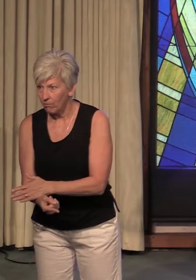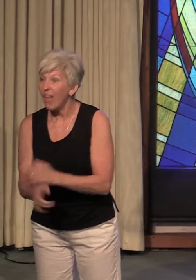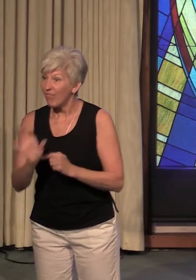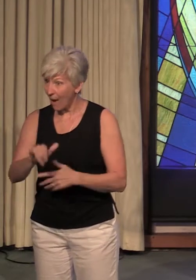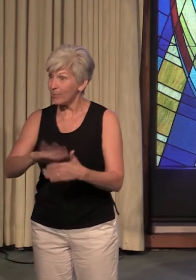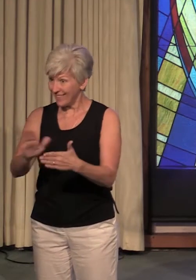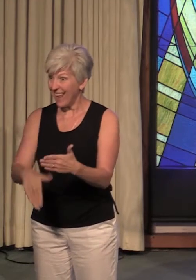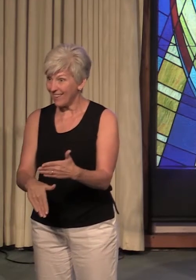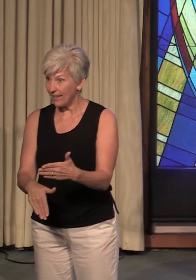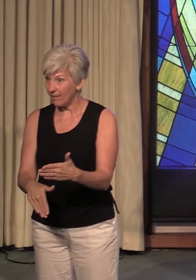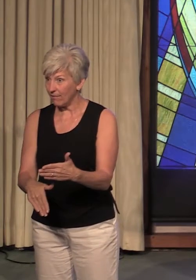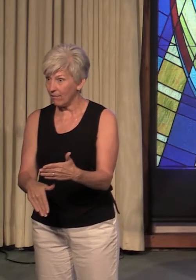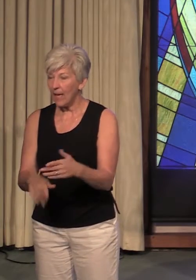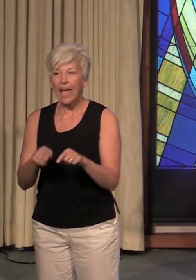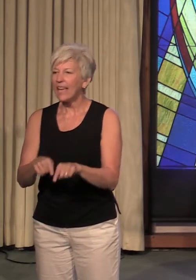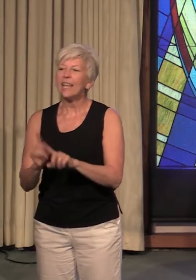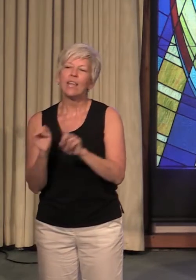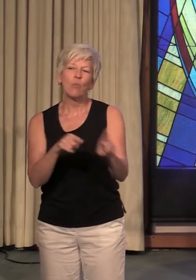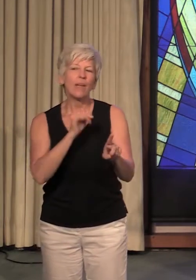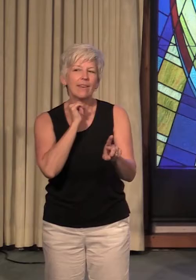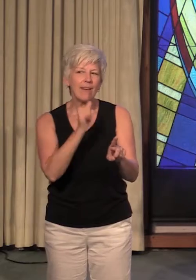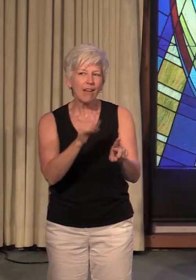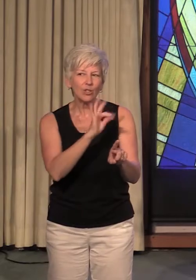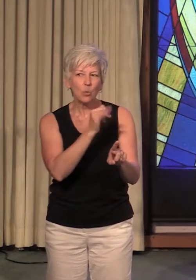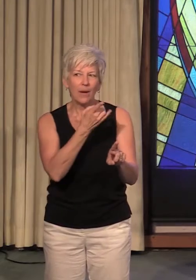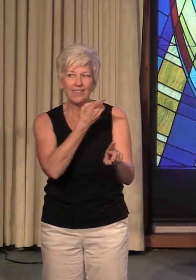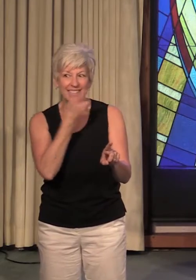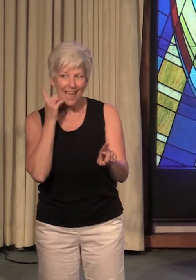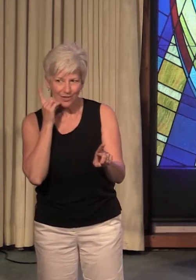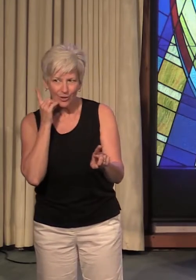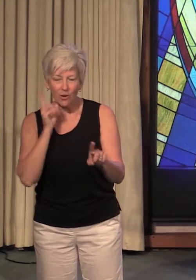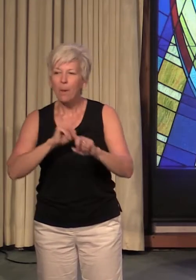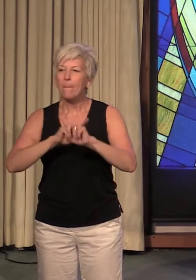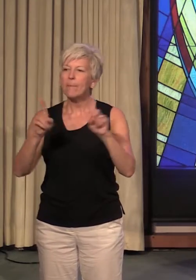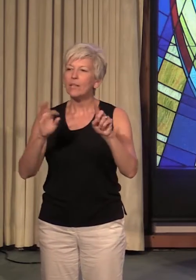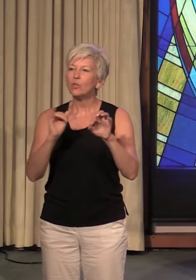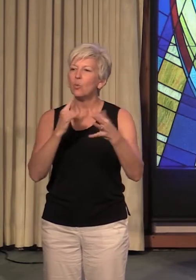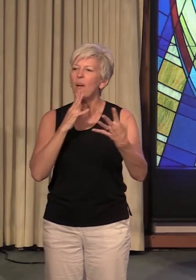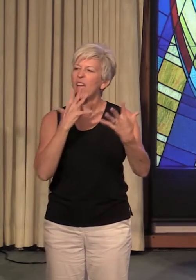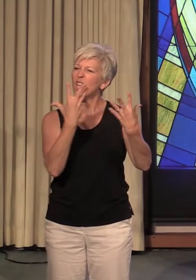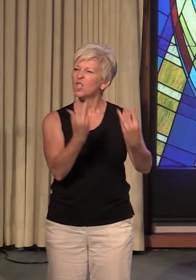And he went not to a desert, but to a, a swamp planet